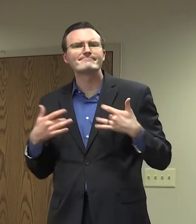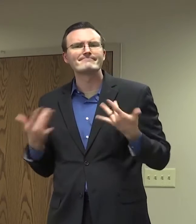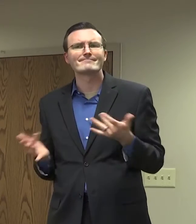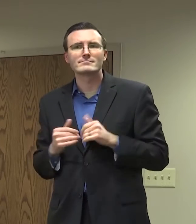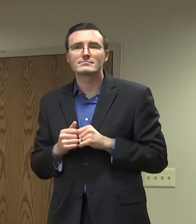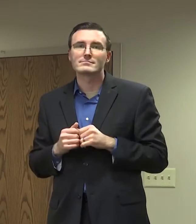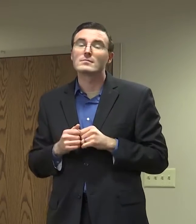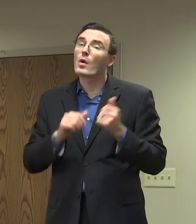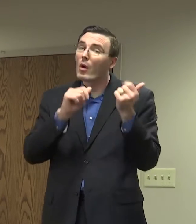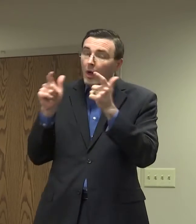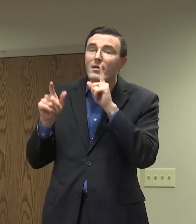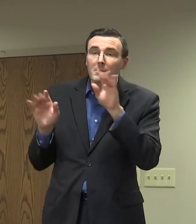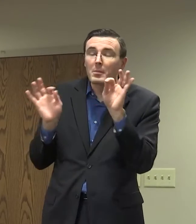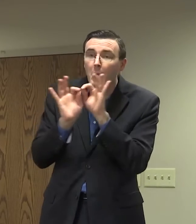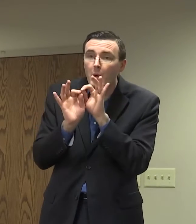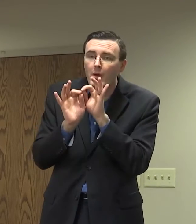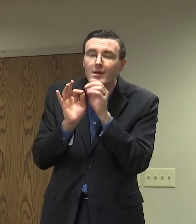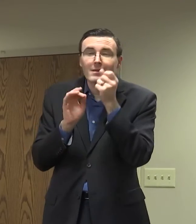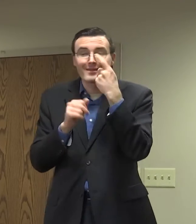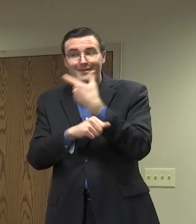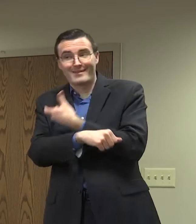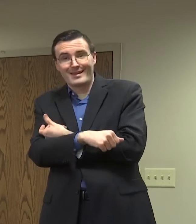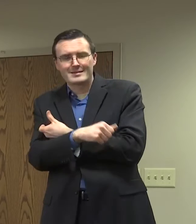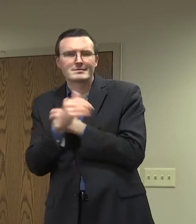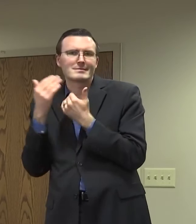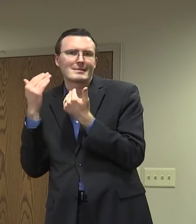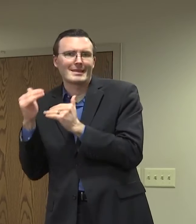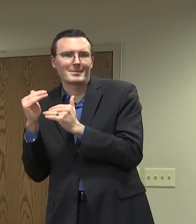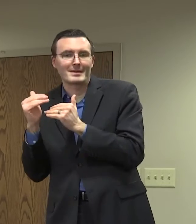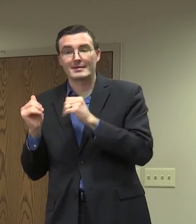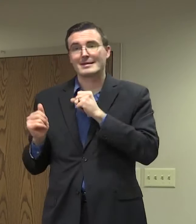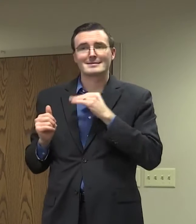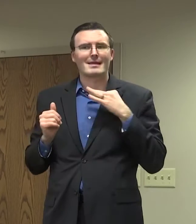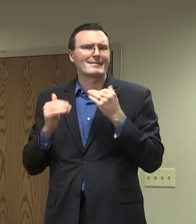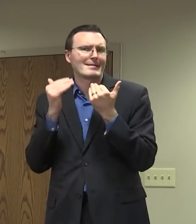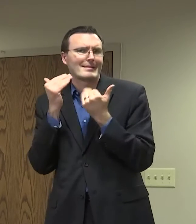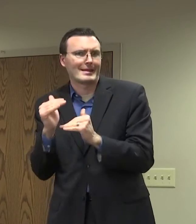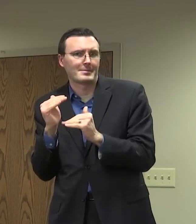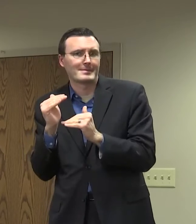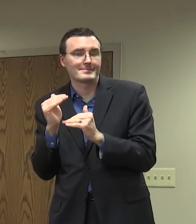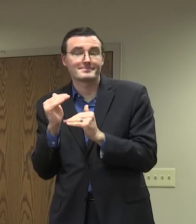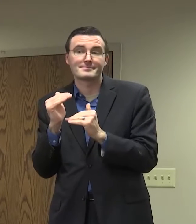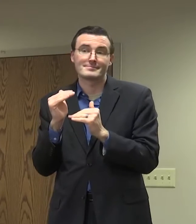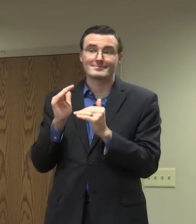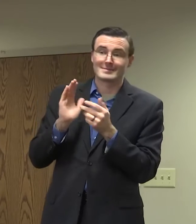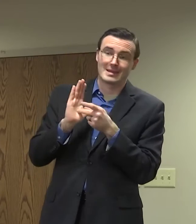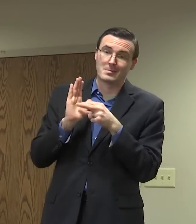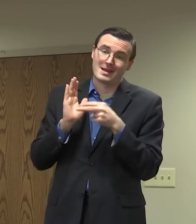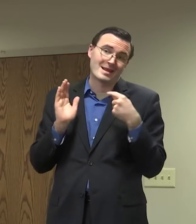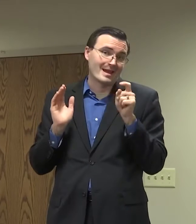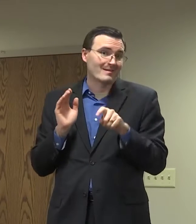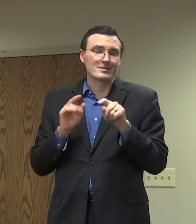again with limited quantities of vaccine, limited vaccinator staff, we have to prioritize within priorities.